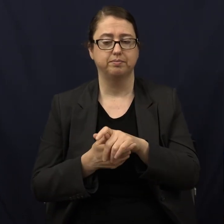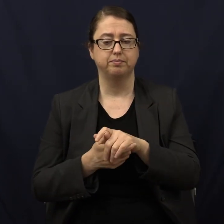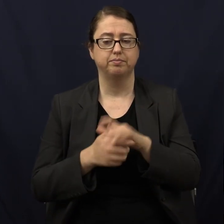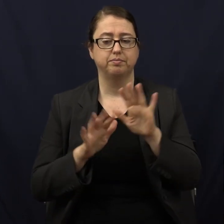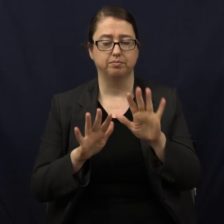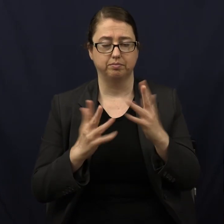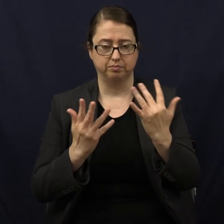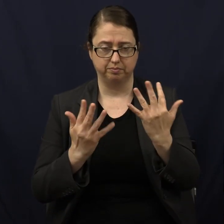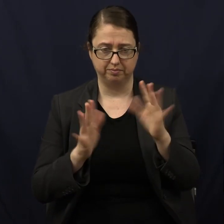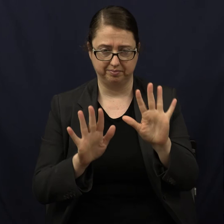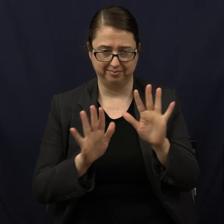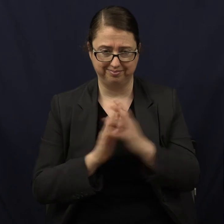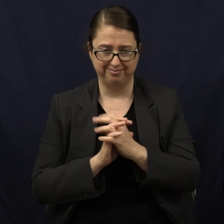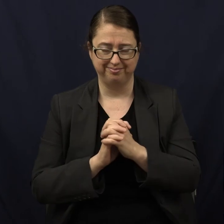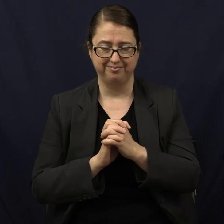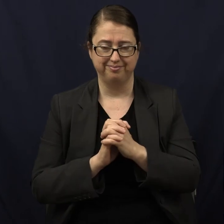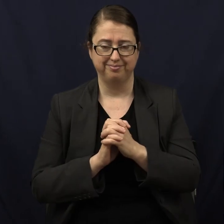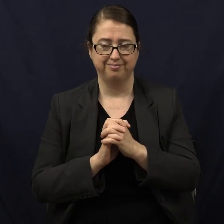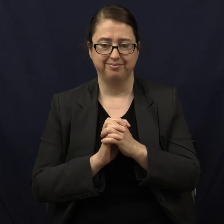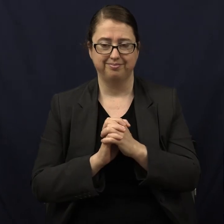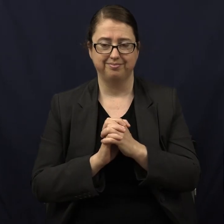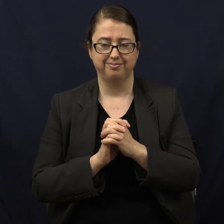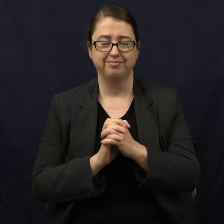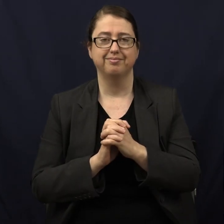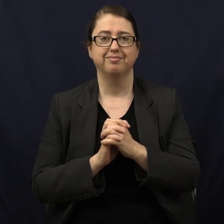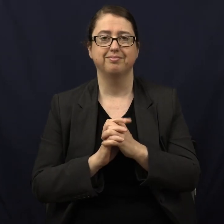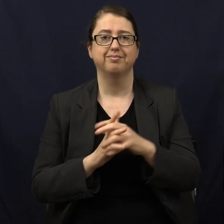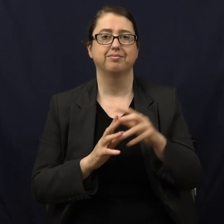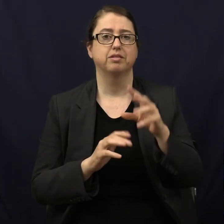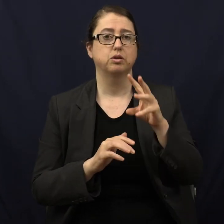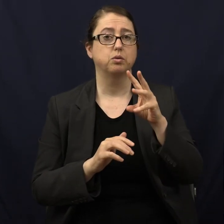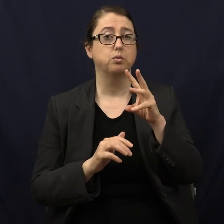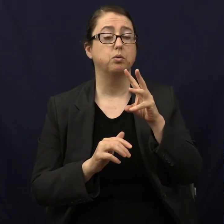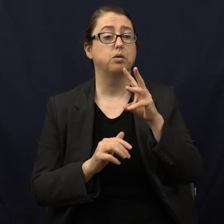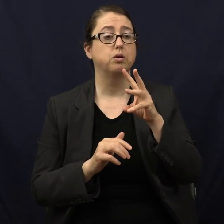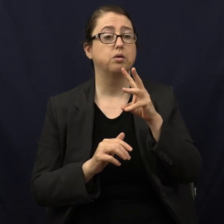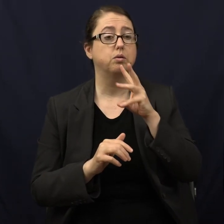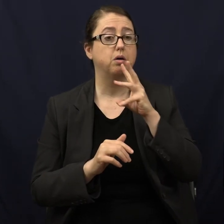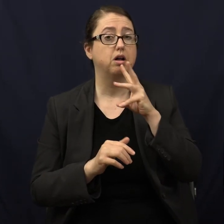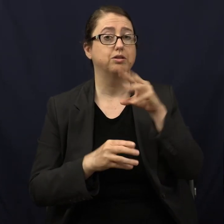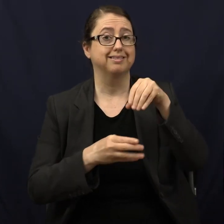Wait. And the water in that coconut is sterile.